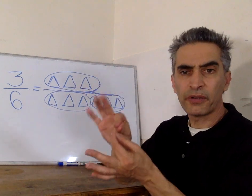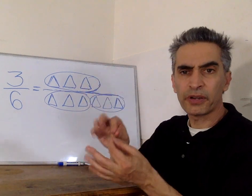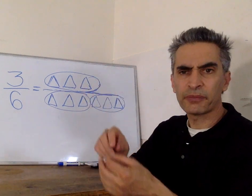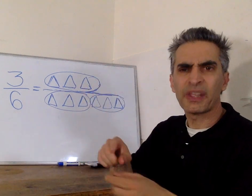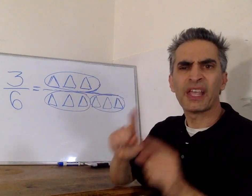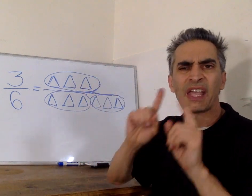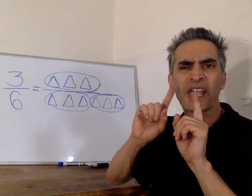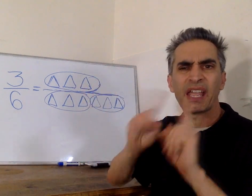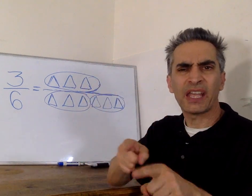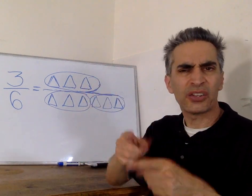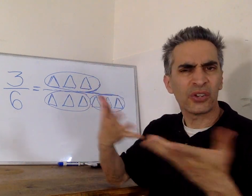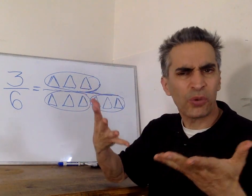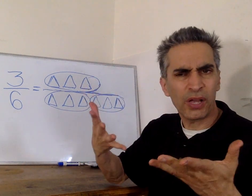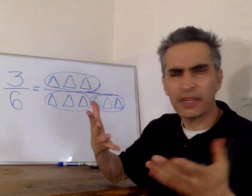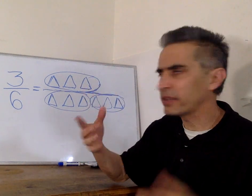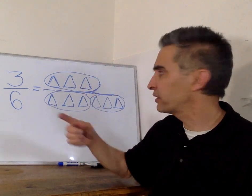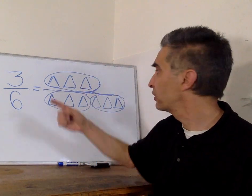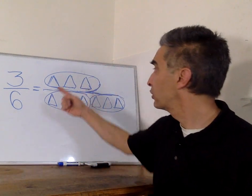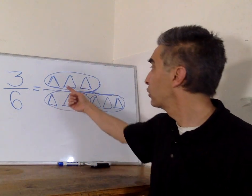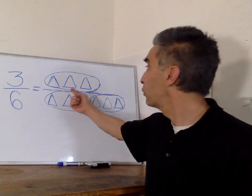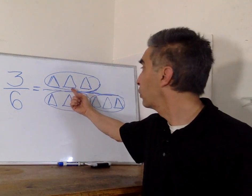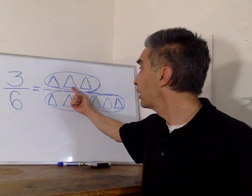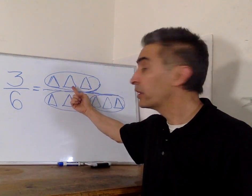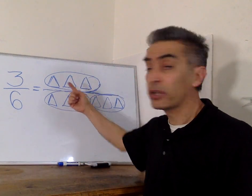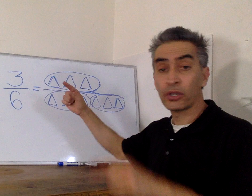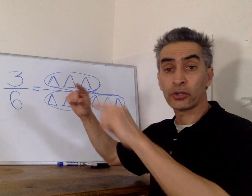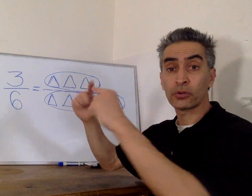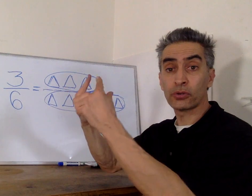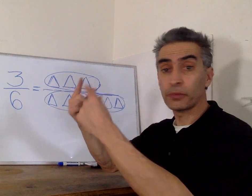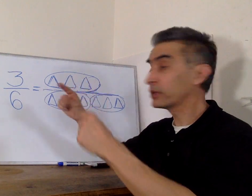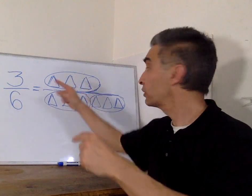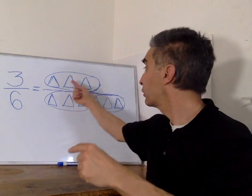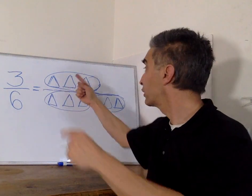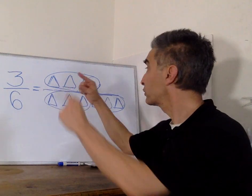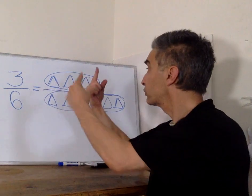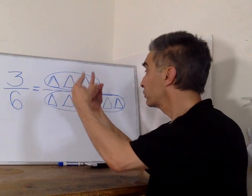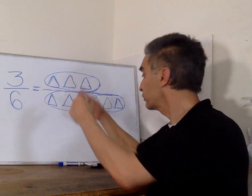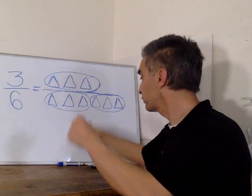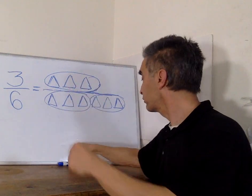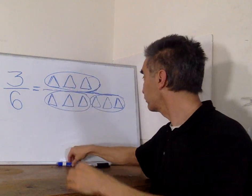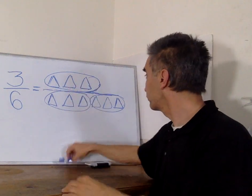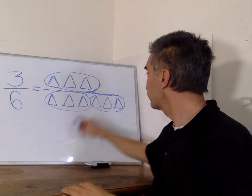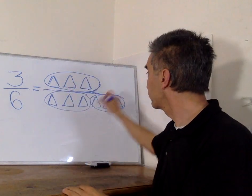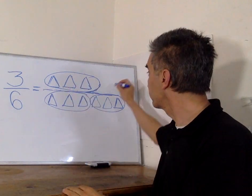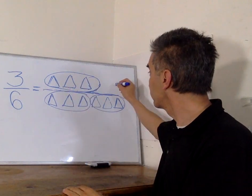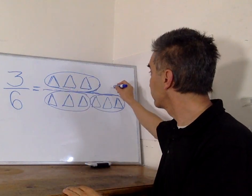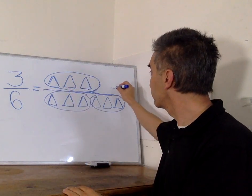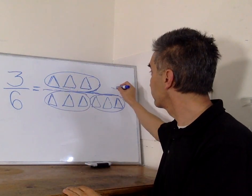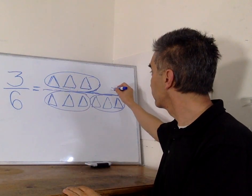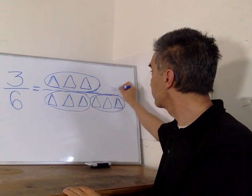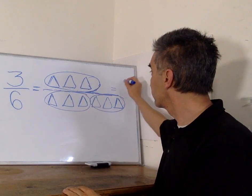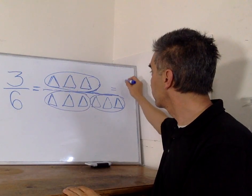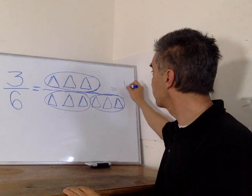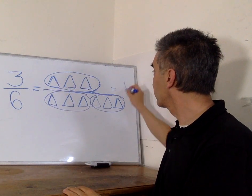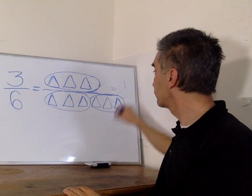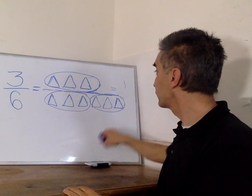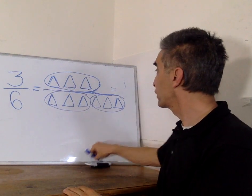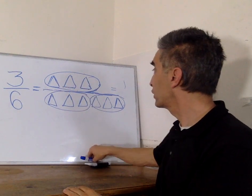Perfect. What is our answer? One group on the top. So we have one in the numerator